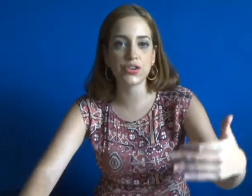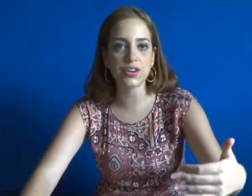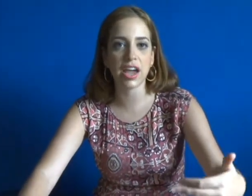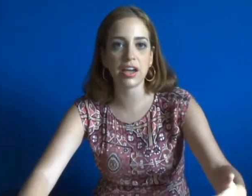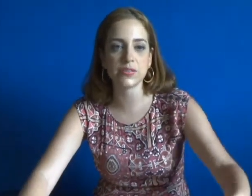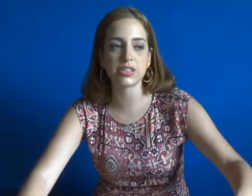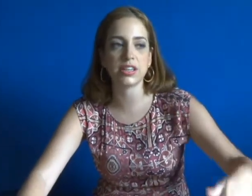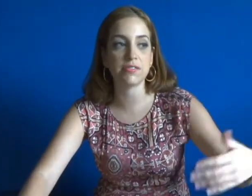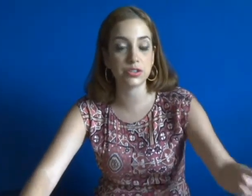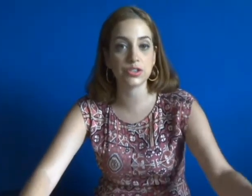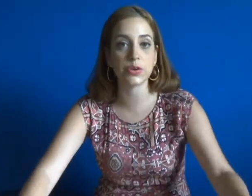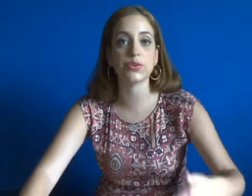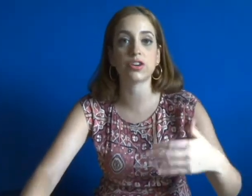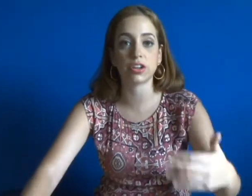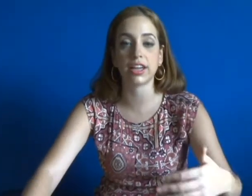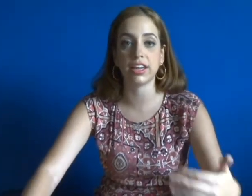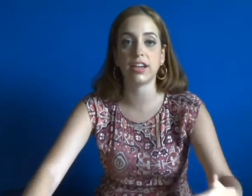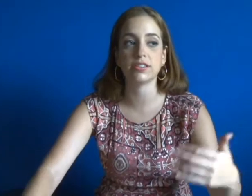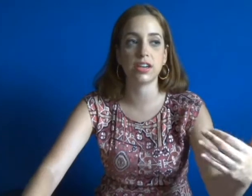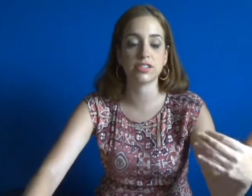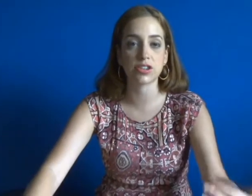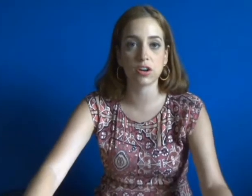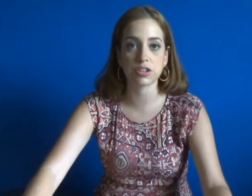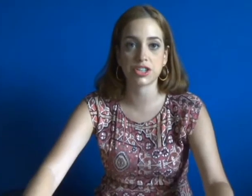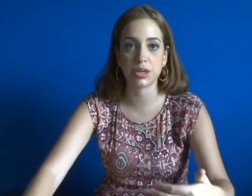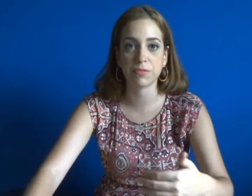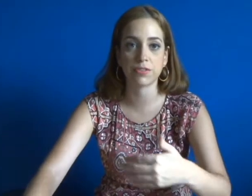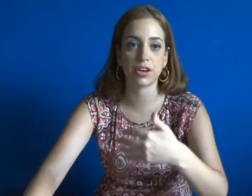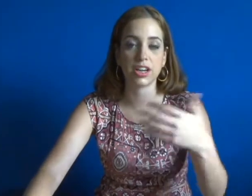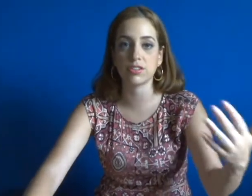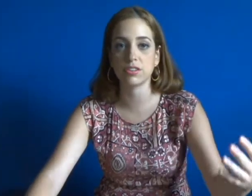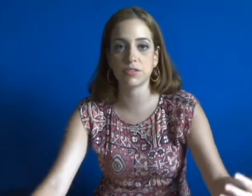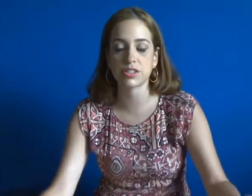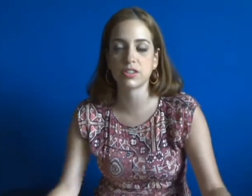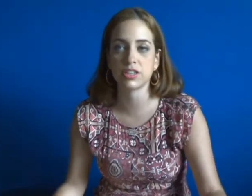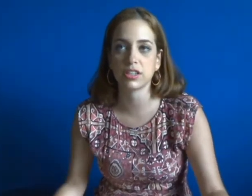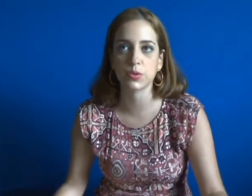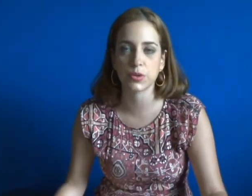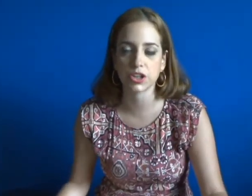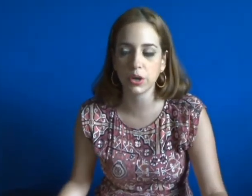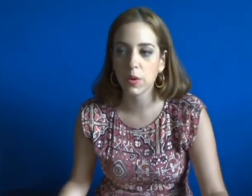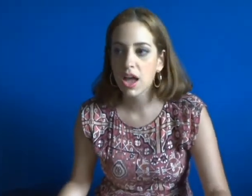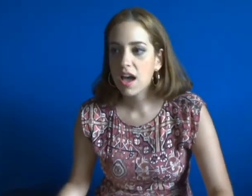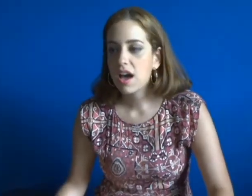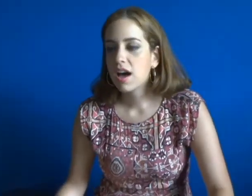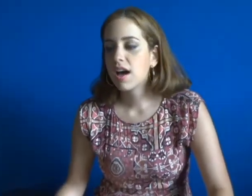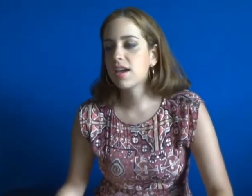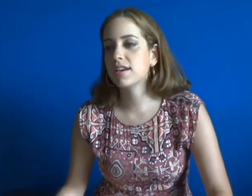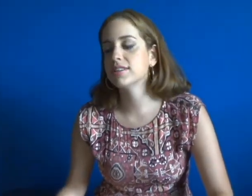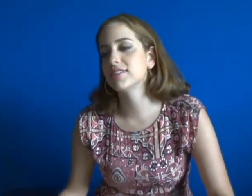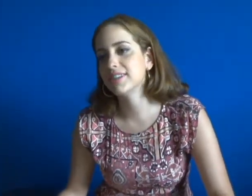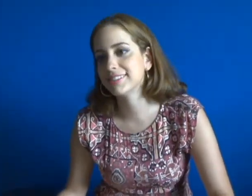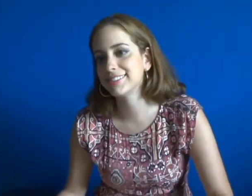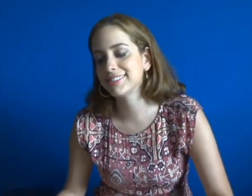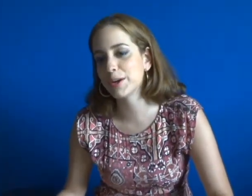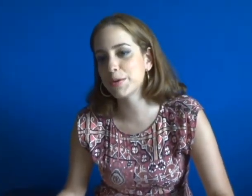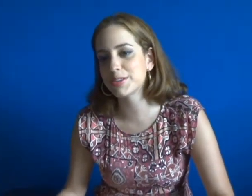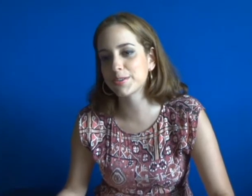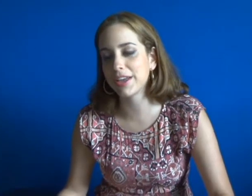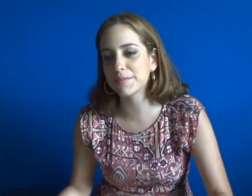your house and can you do, you're gonna get a scholarship for any university that you want to go. And so, so at the